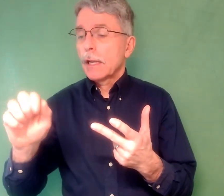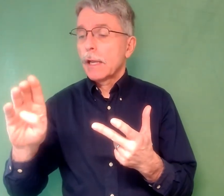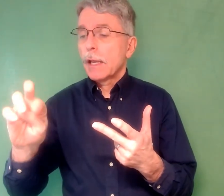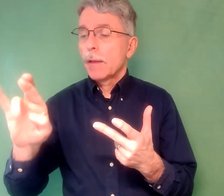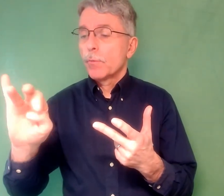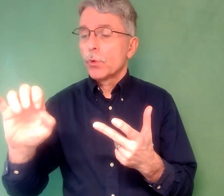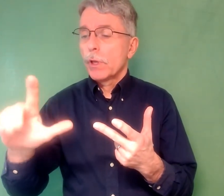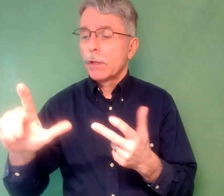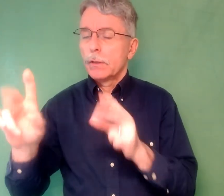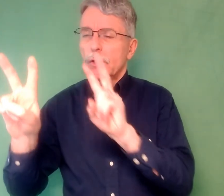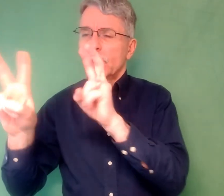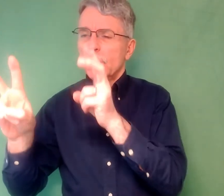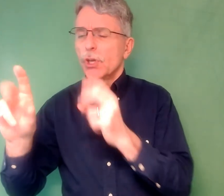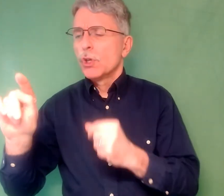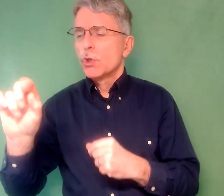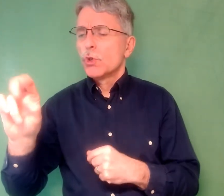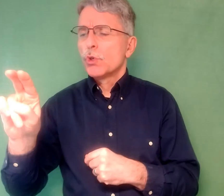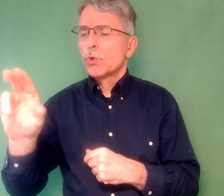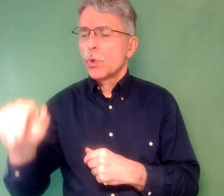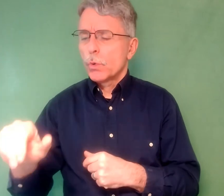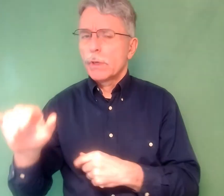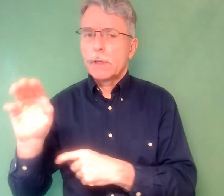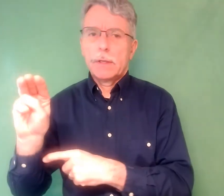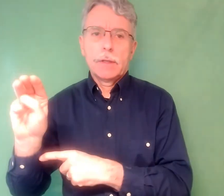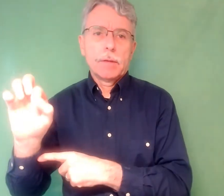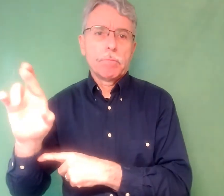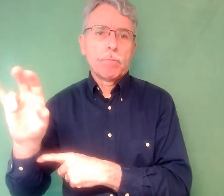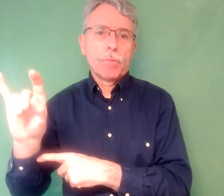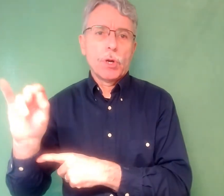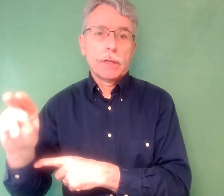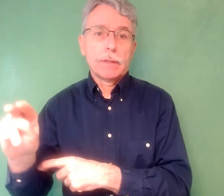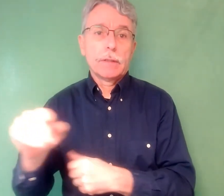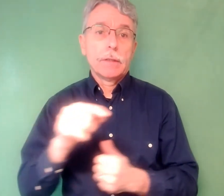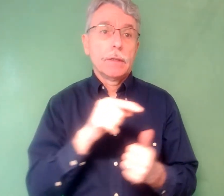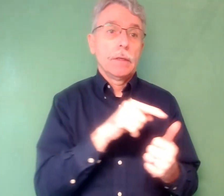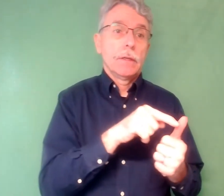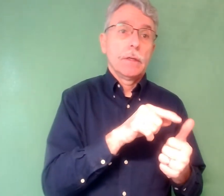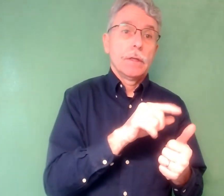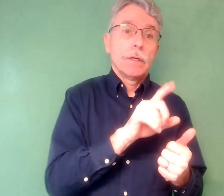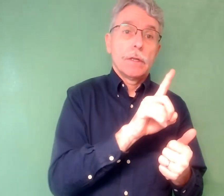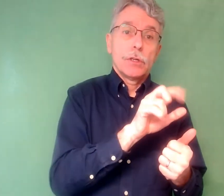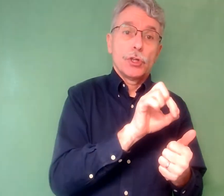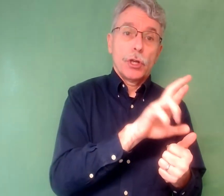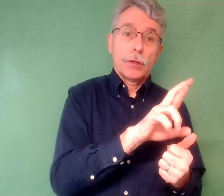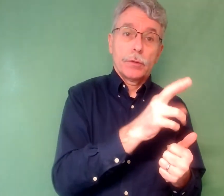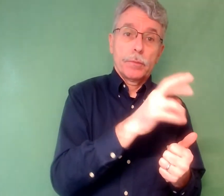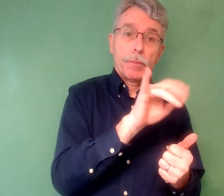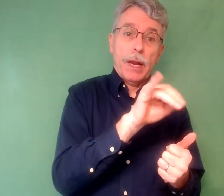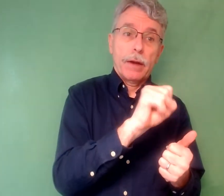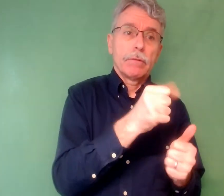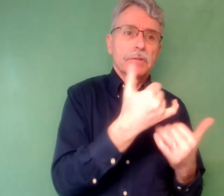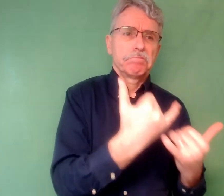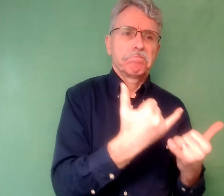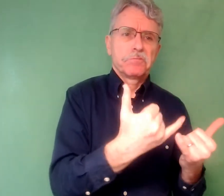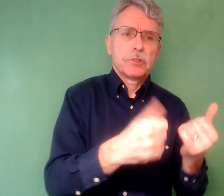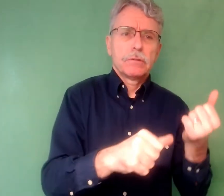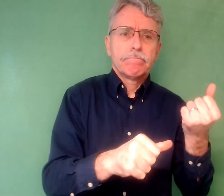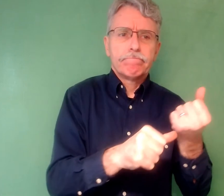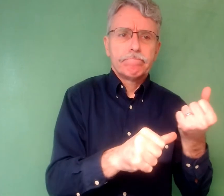is the President of ADERA and holds licensure in Professional Counseling and Rehabilitation Counseling. She has